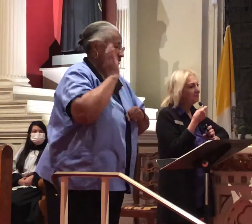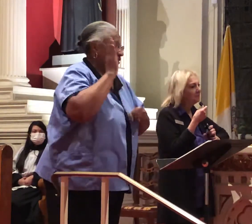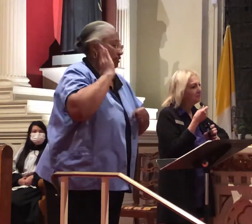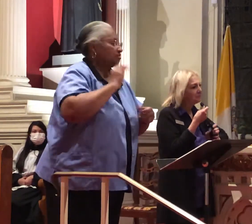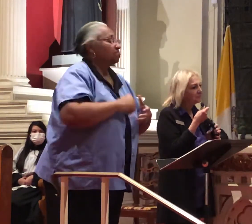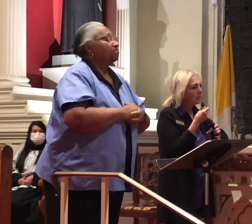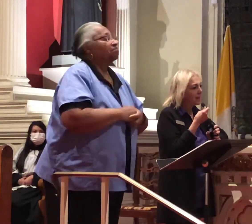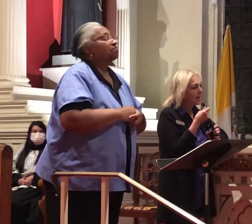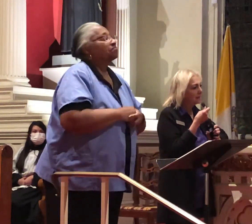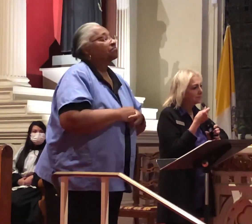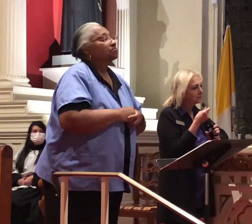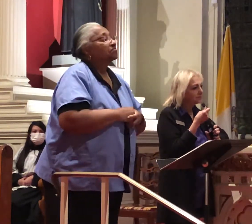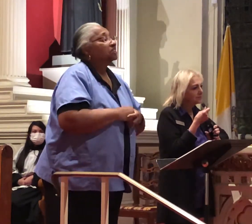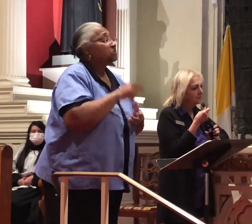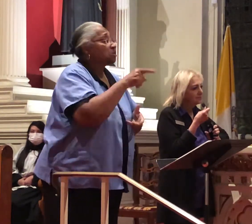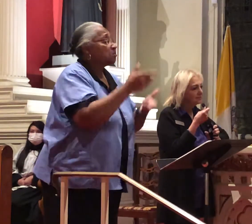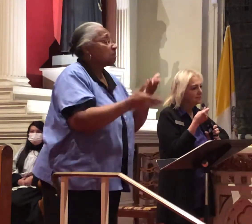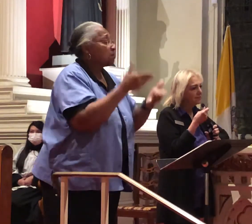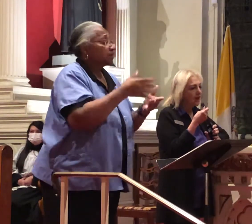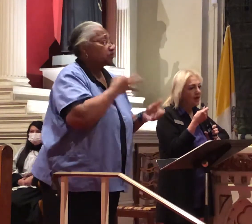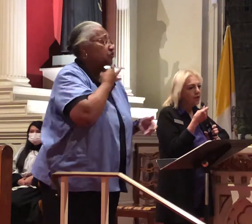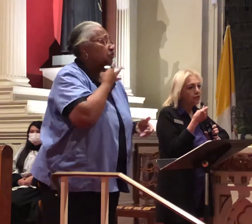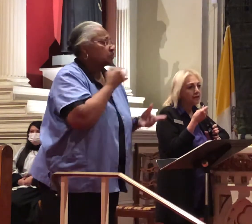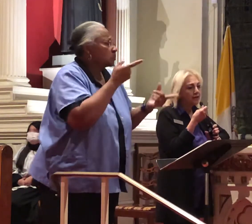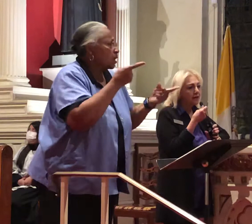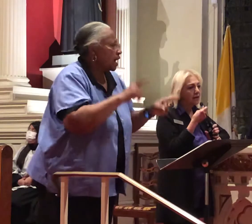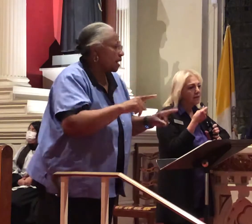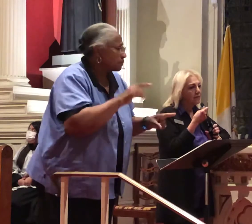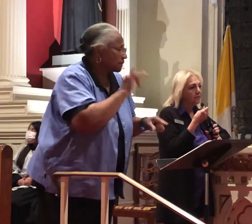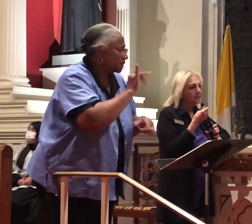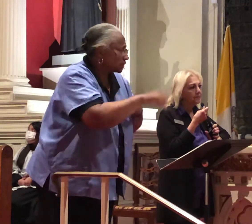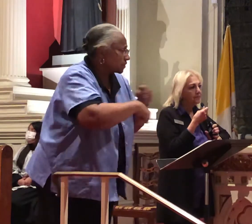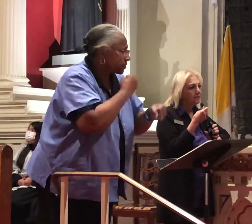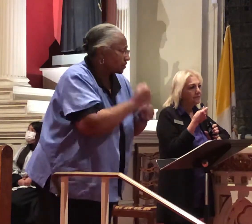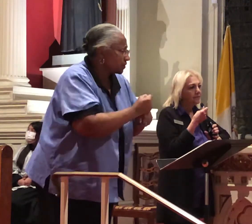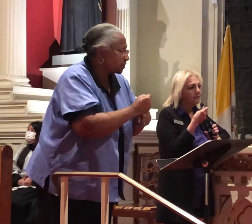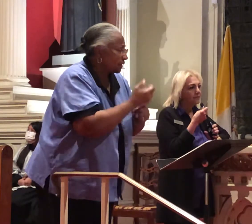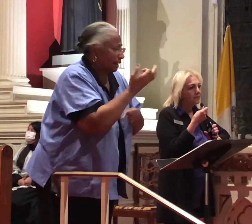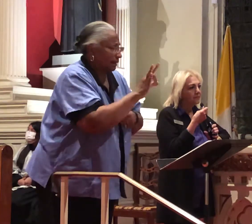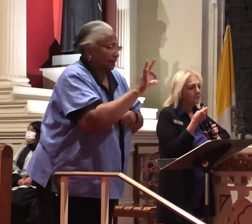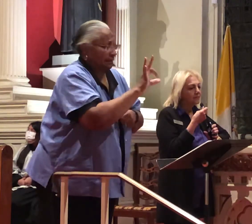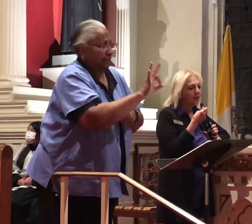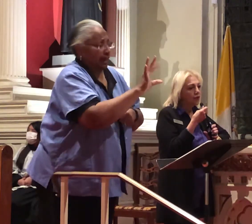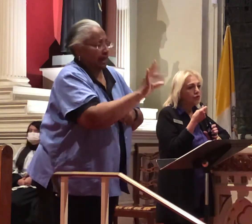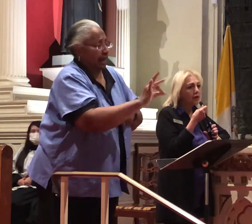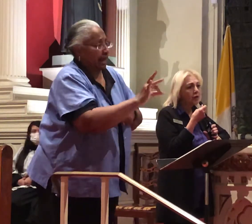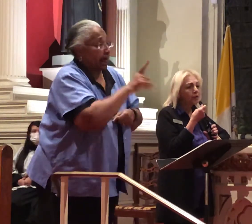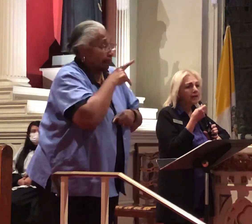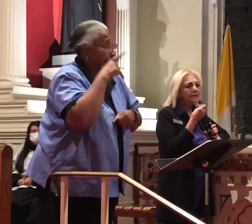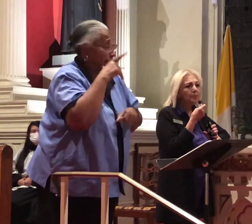and you made me wonder what happened in the beginning of Lent 1998